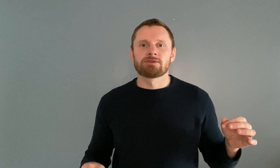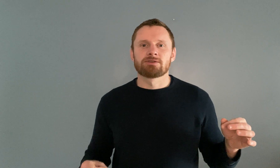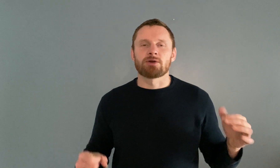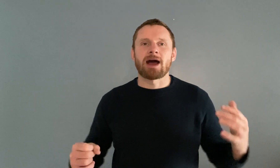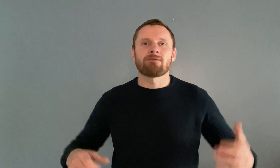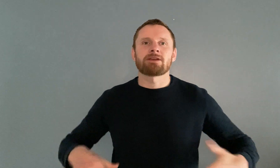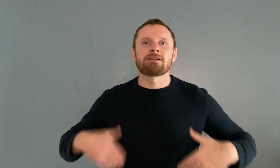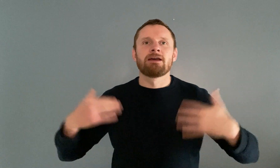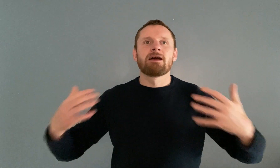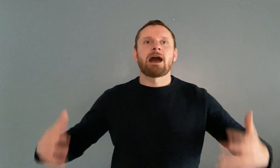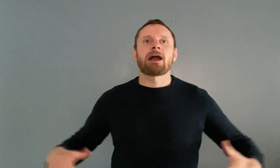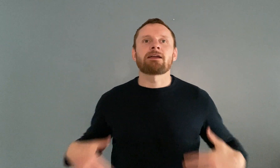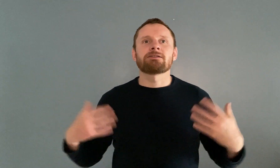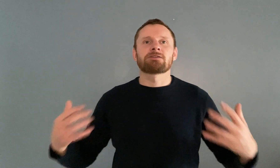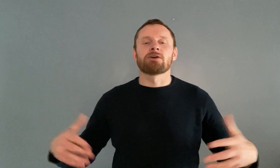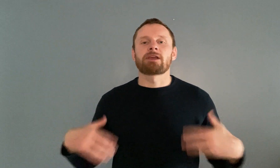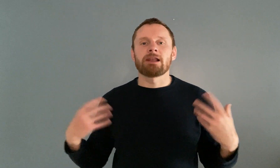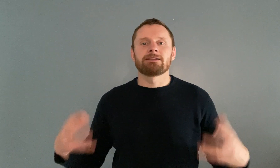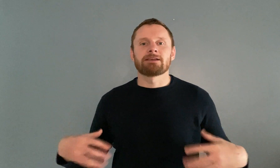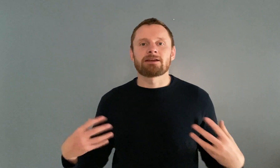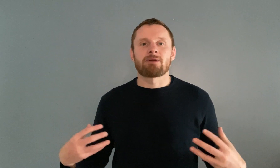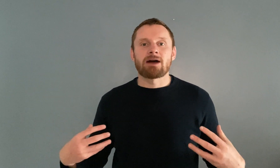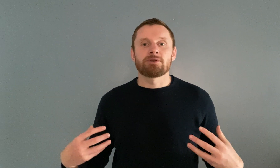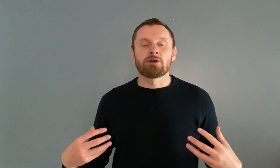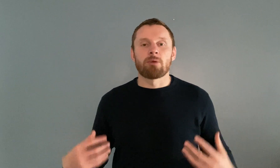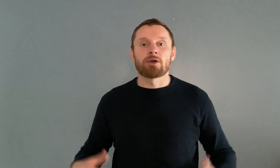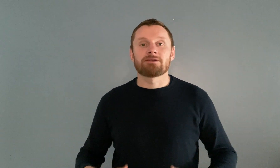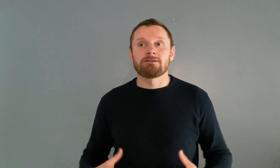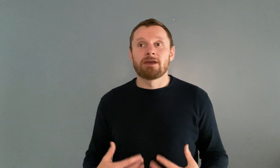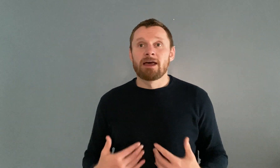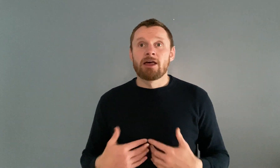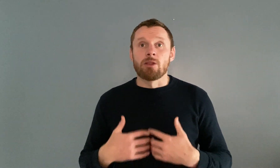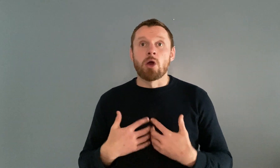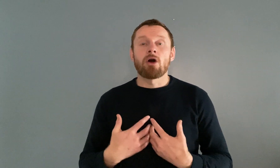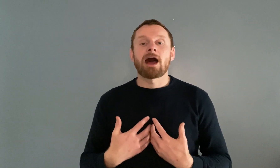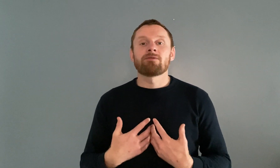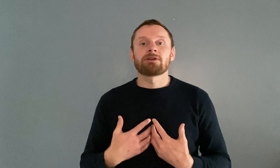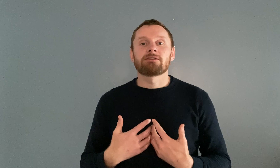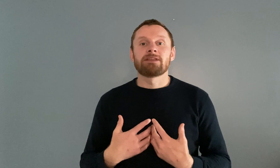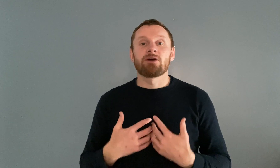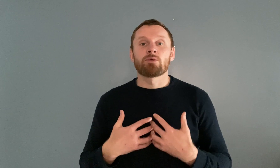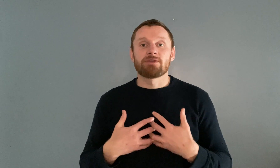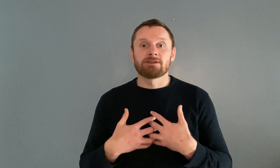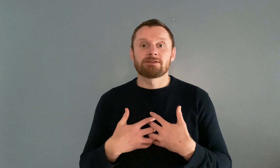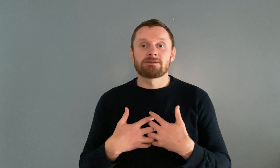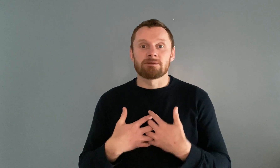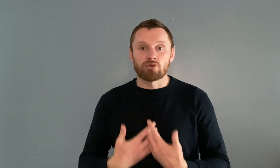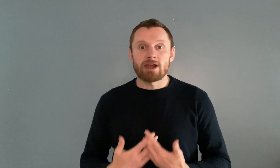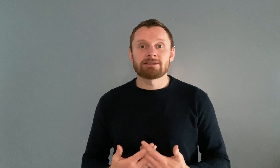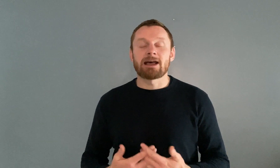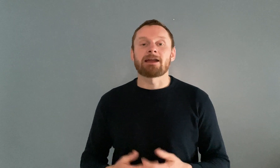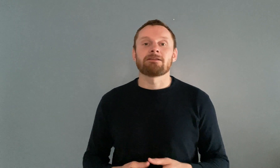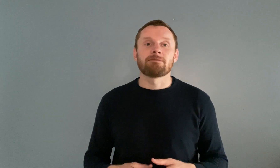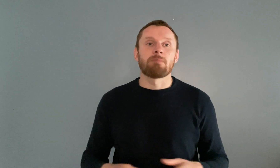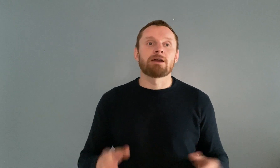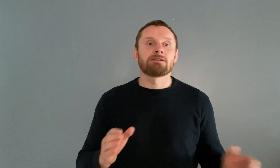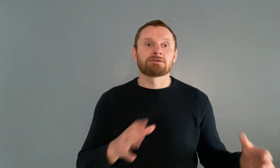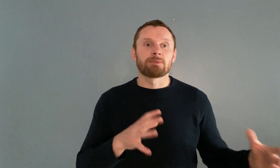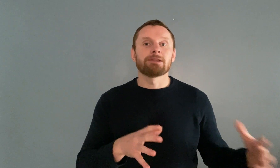so having anger circulating around in your body and not having dealt with this suppressed anger that might just be